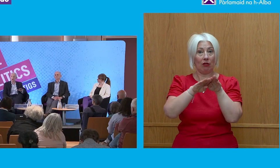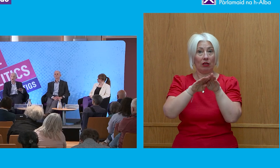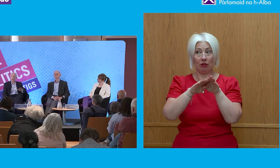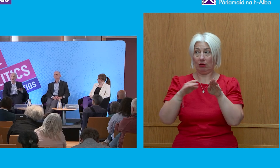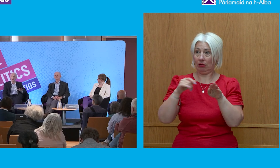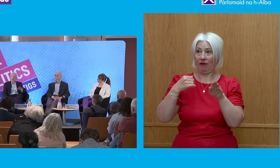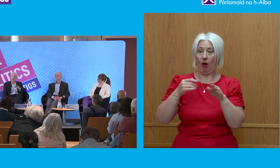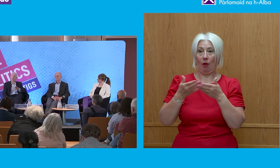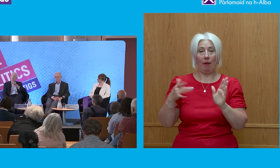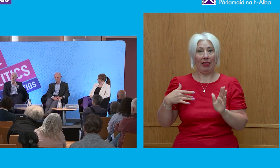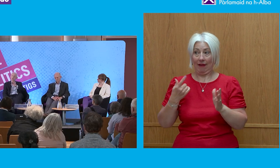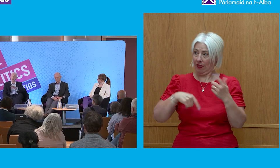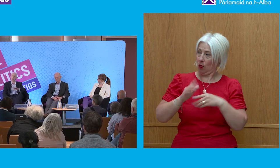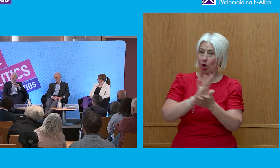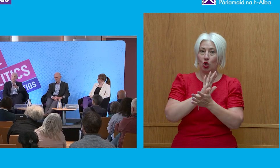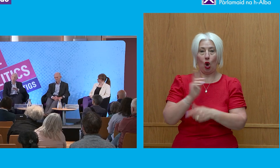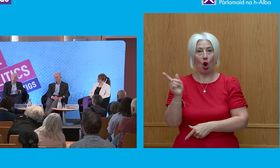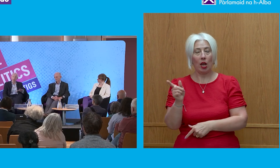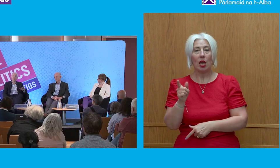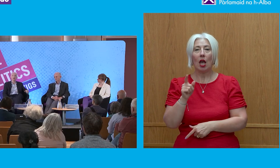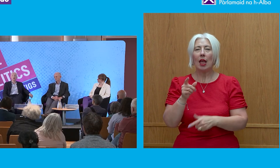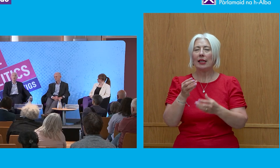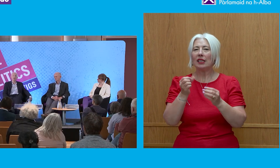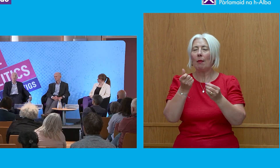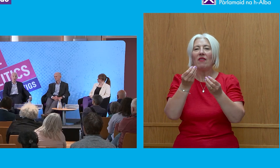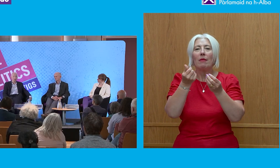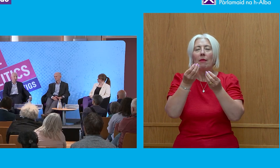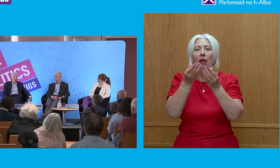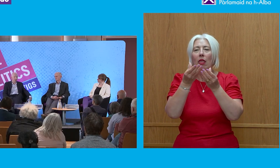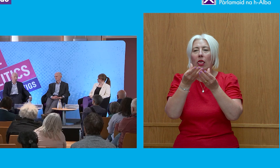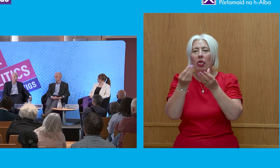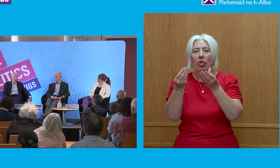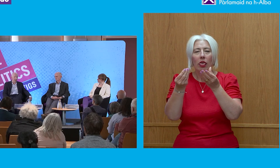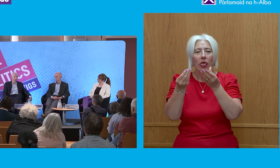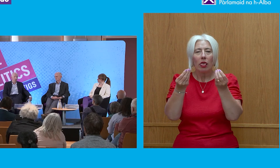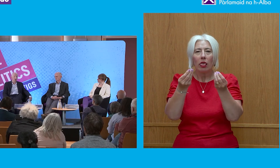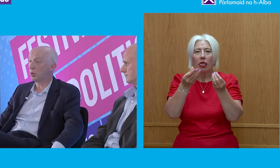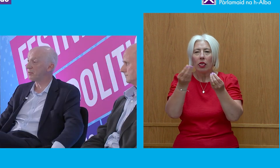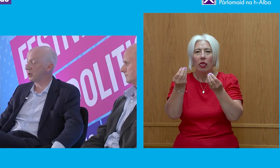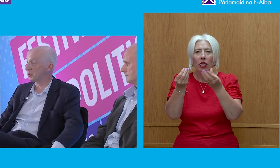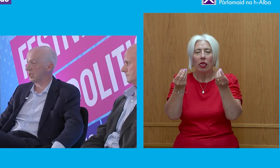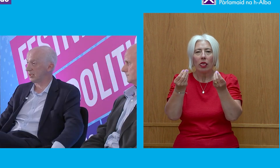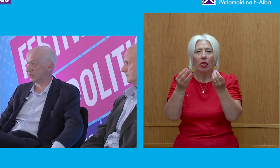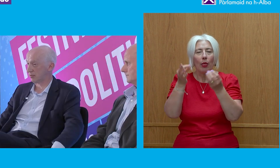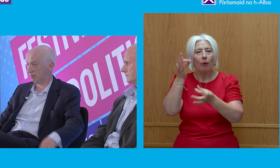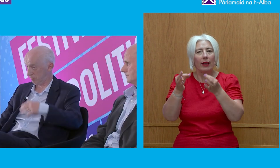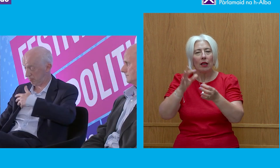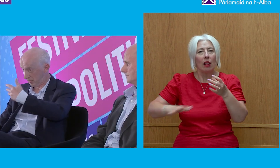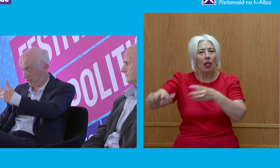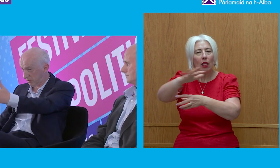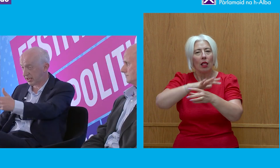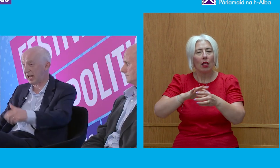that we all enjoy have actually started to disappear within the political sphere. One of those is